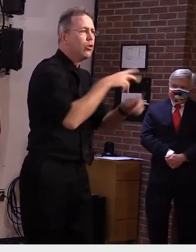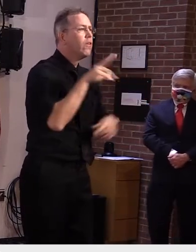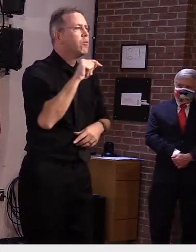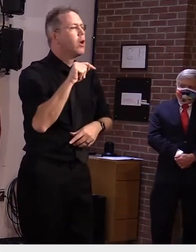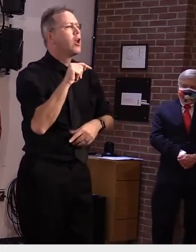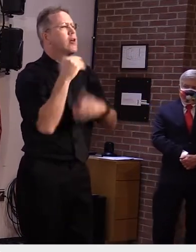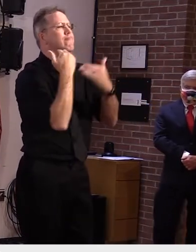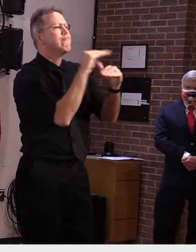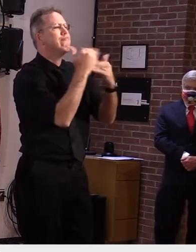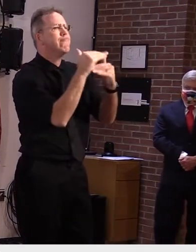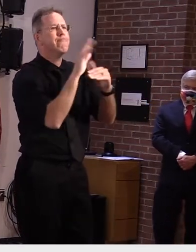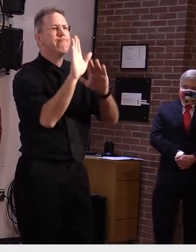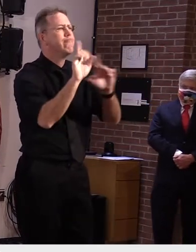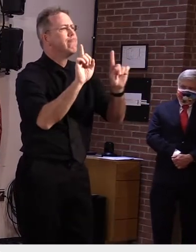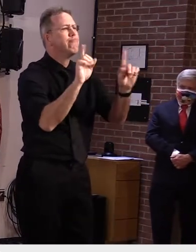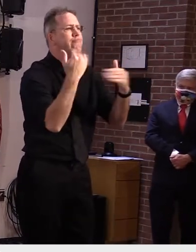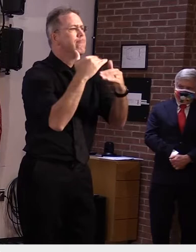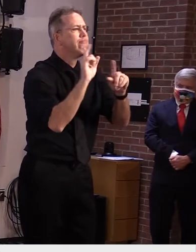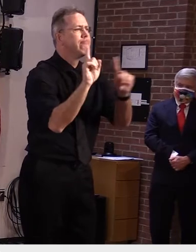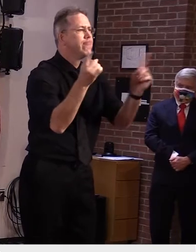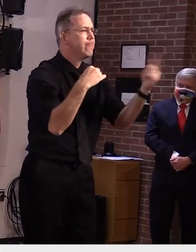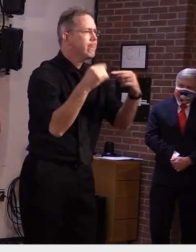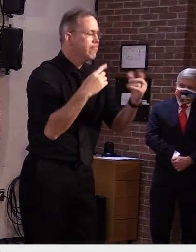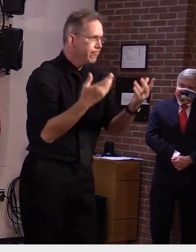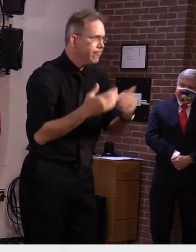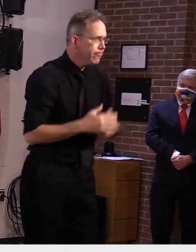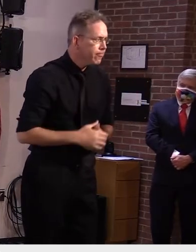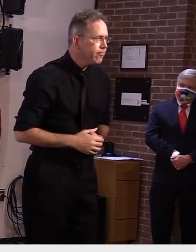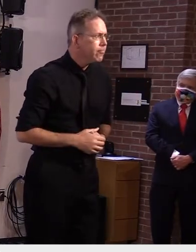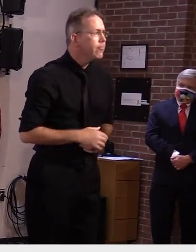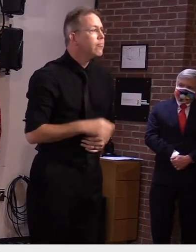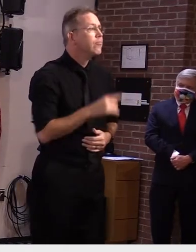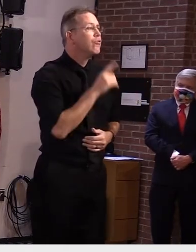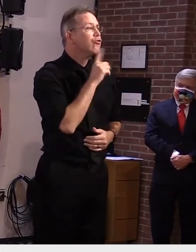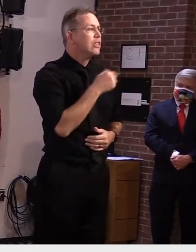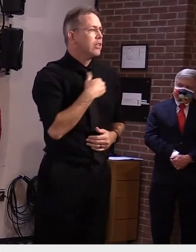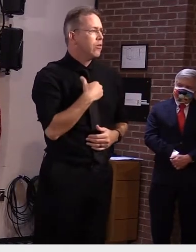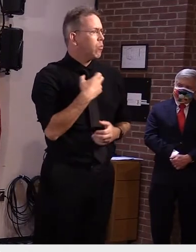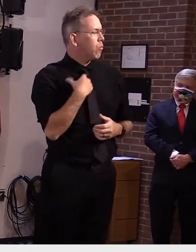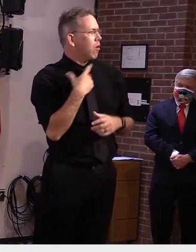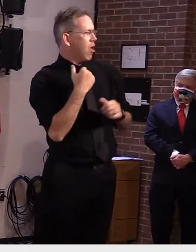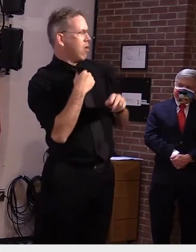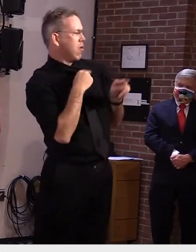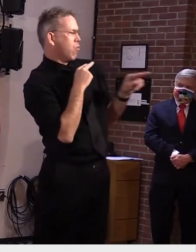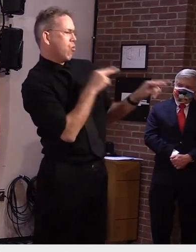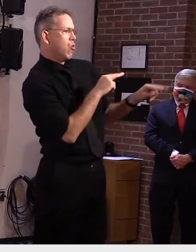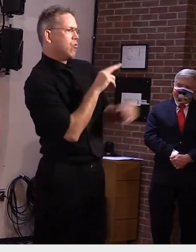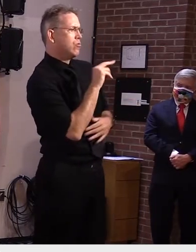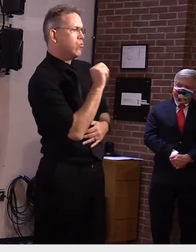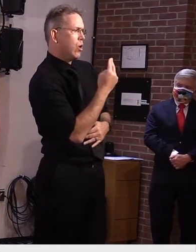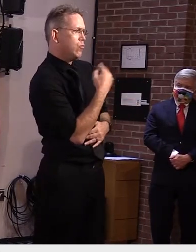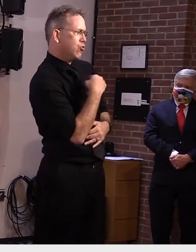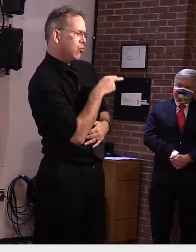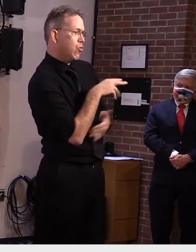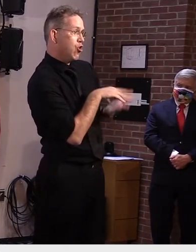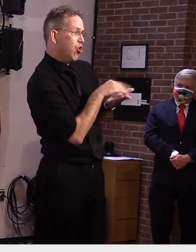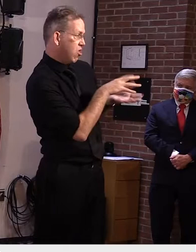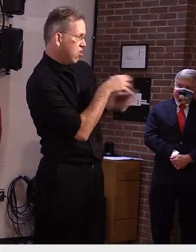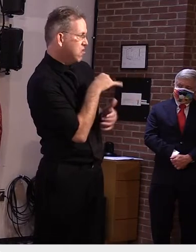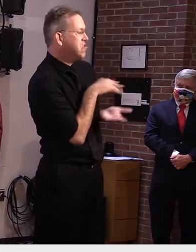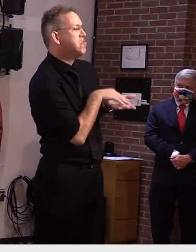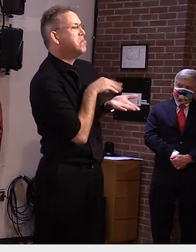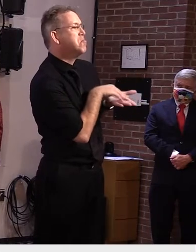what's happening in New Hampshire, learn from them. But we need to make sure that we're vigilant, that we're following